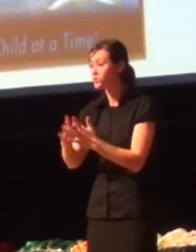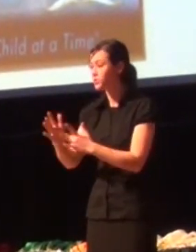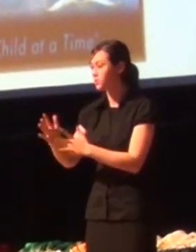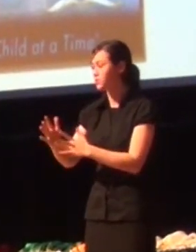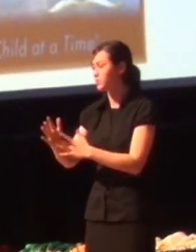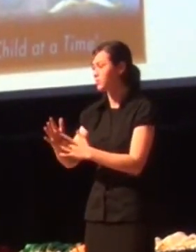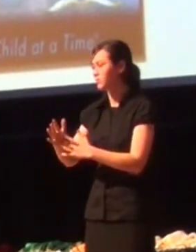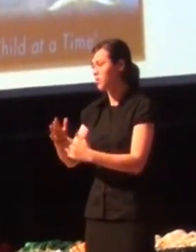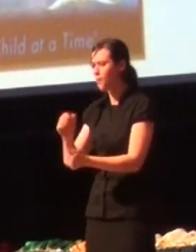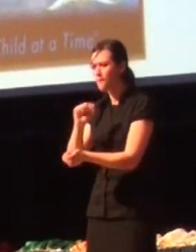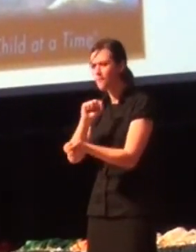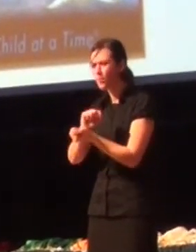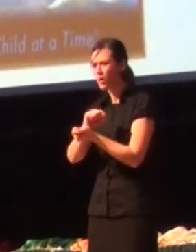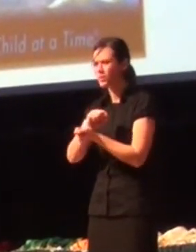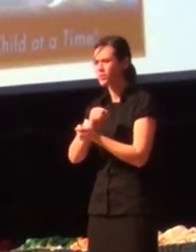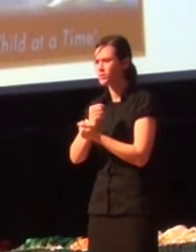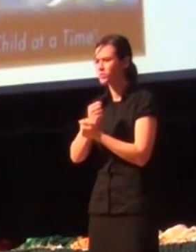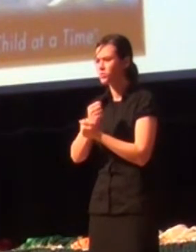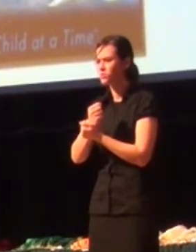Bondage over freedom.